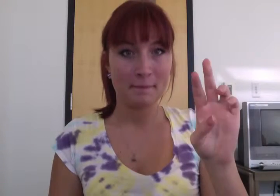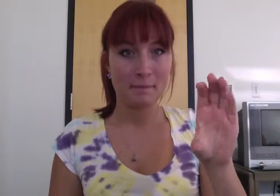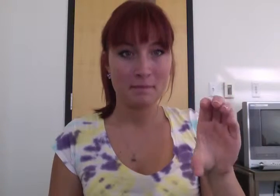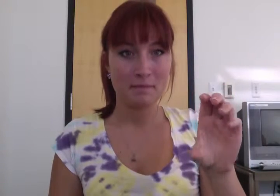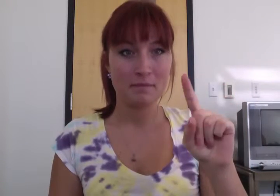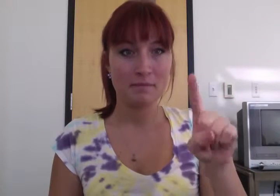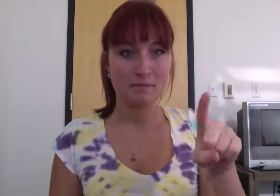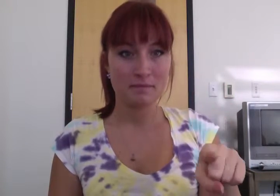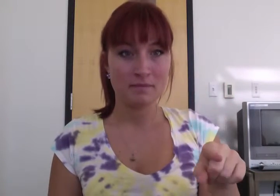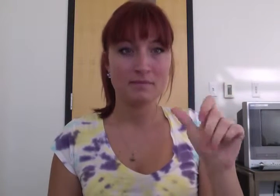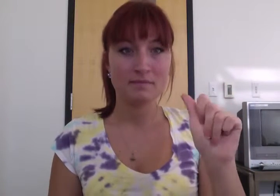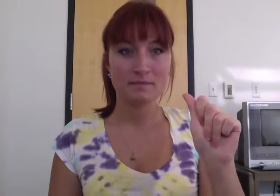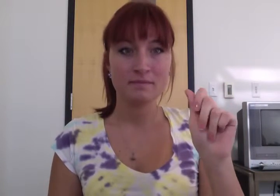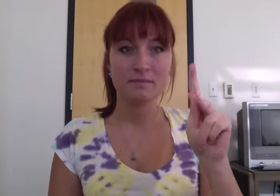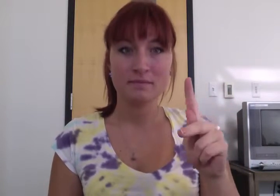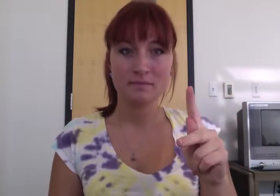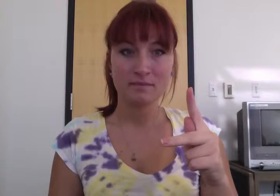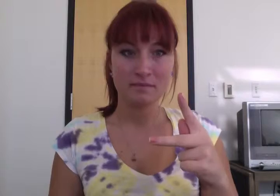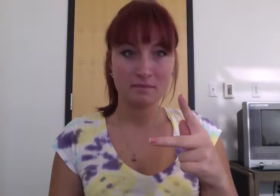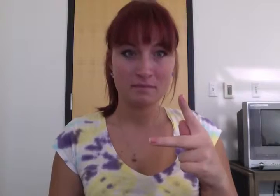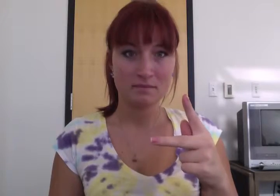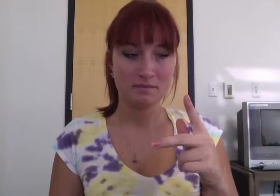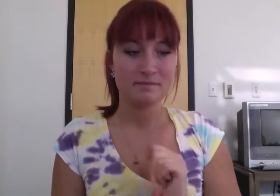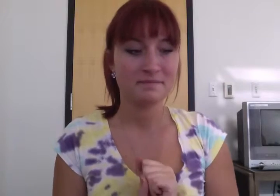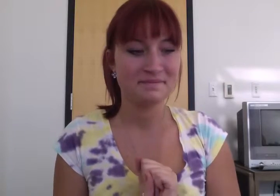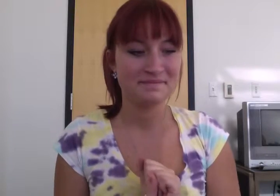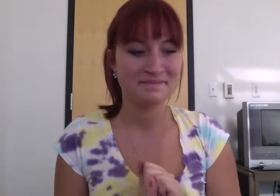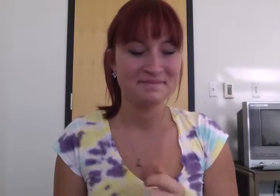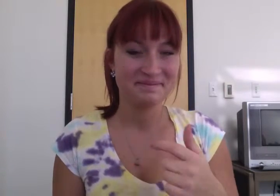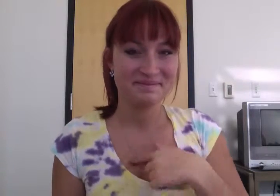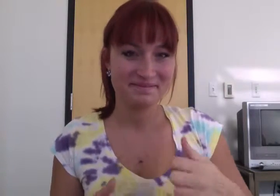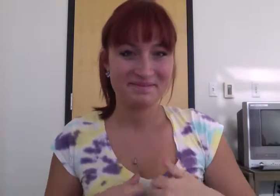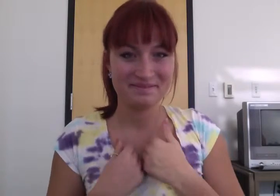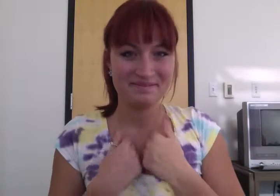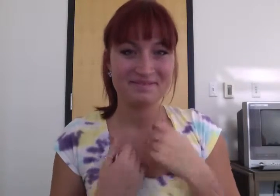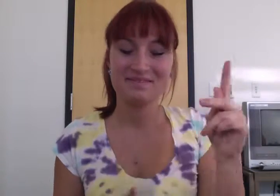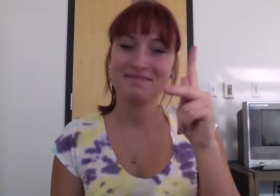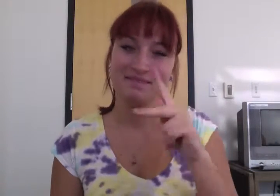Round and around and around and around we go